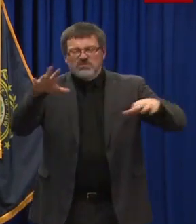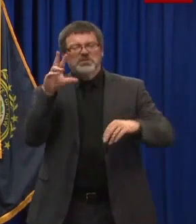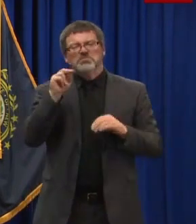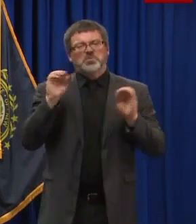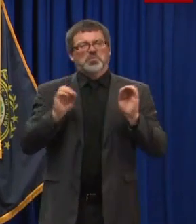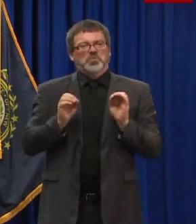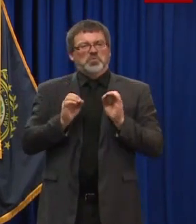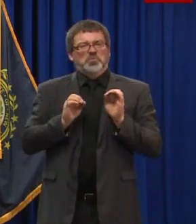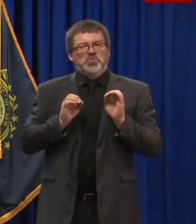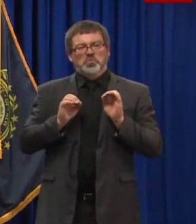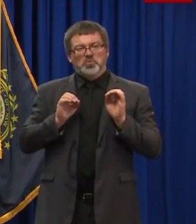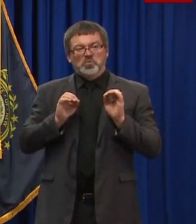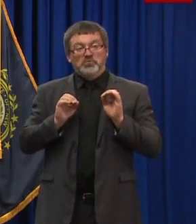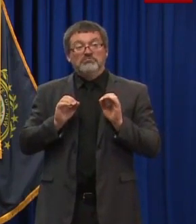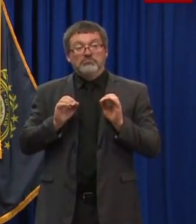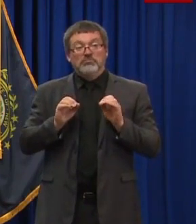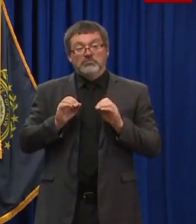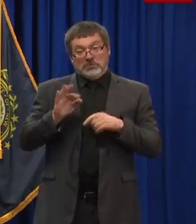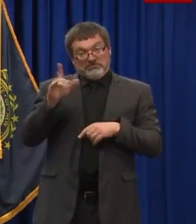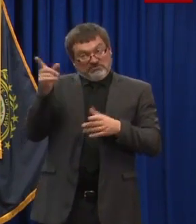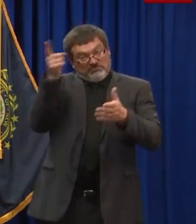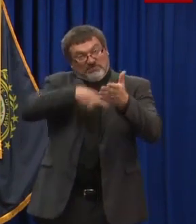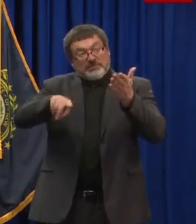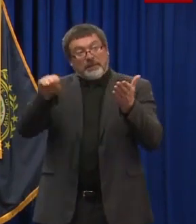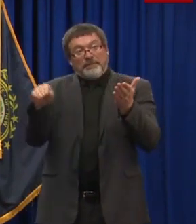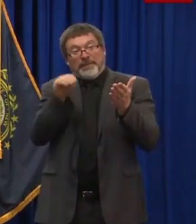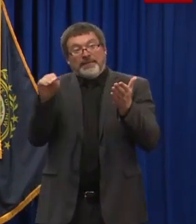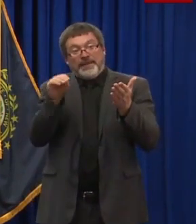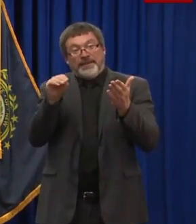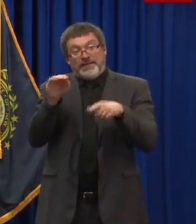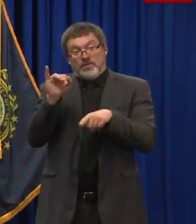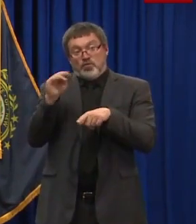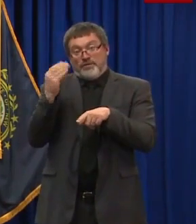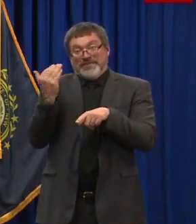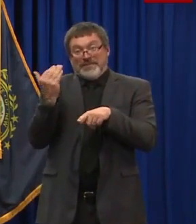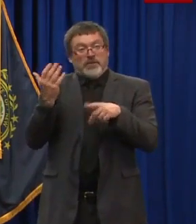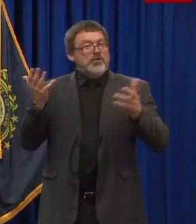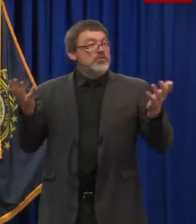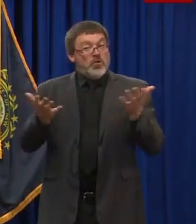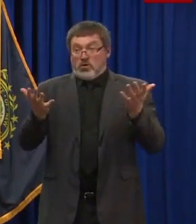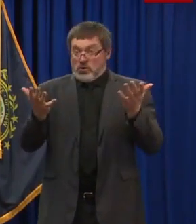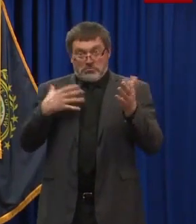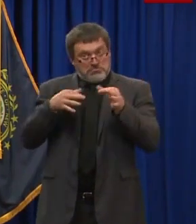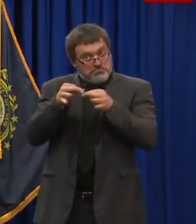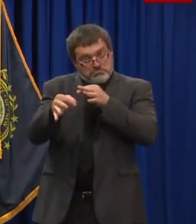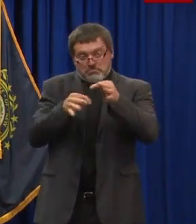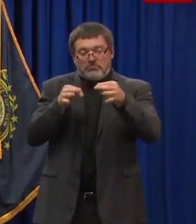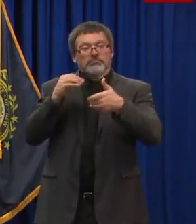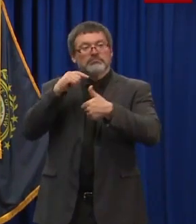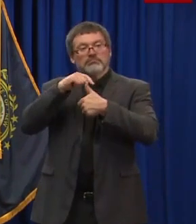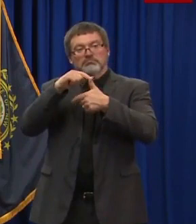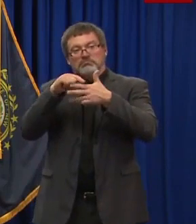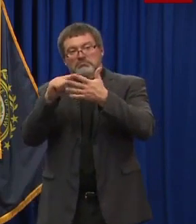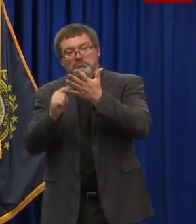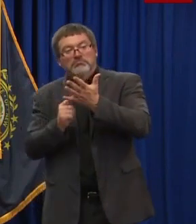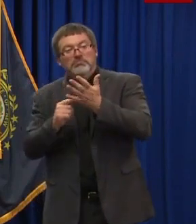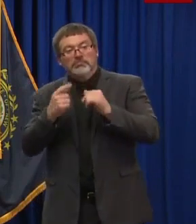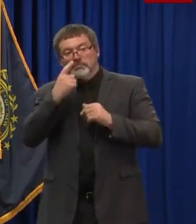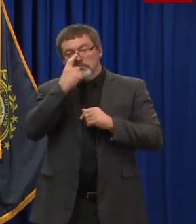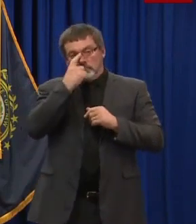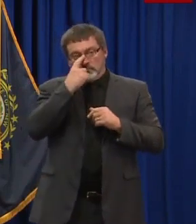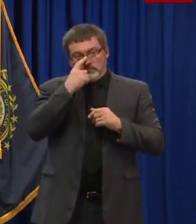15th, the following areas will also be able to reopen under new guidance or move to phase two of reopening. Gyms,